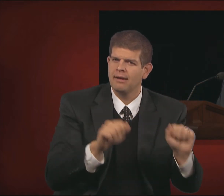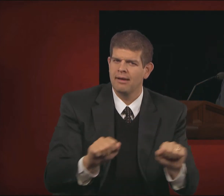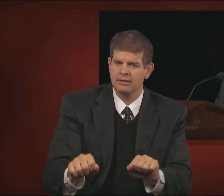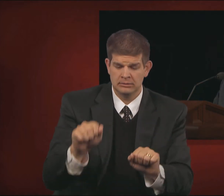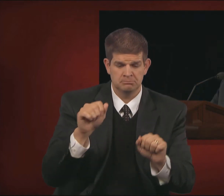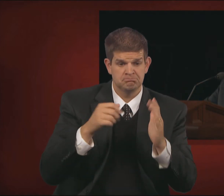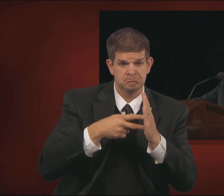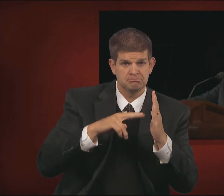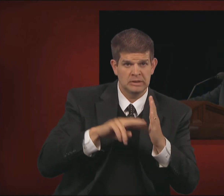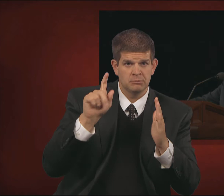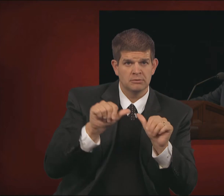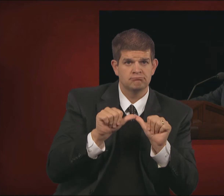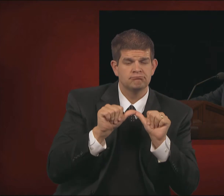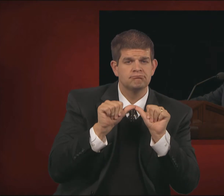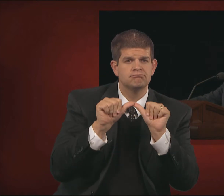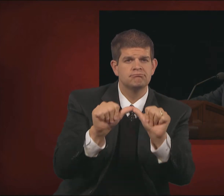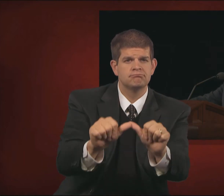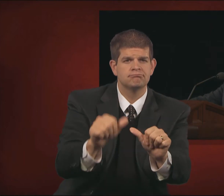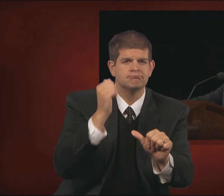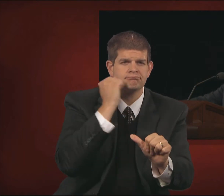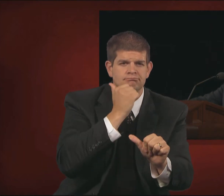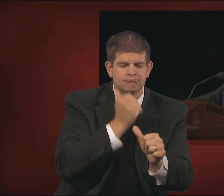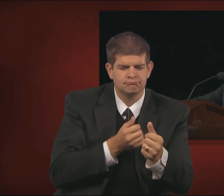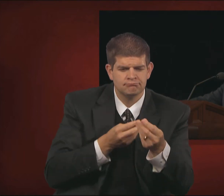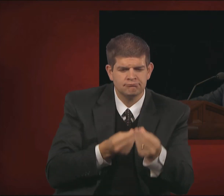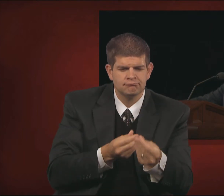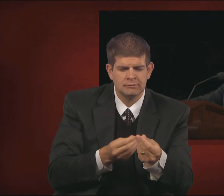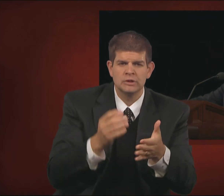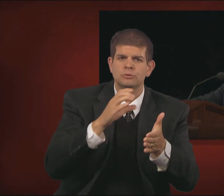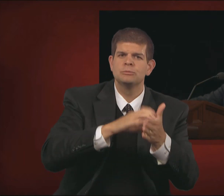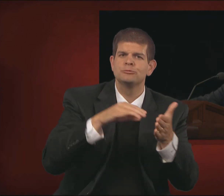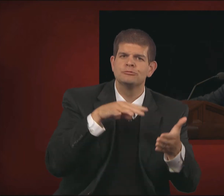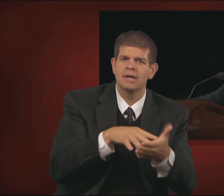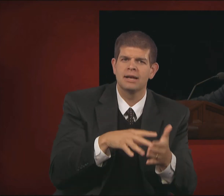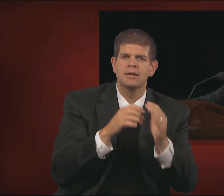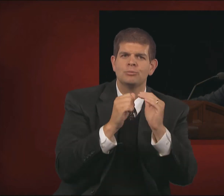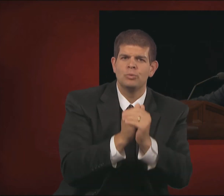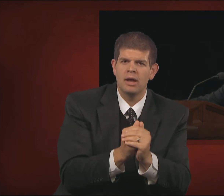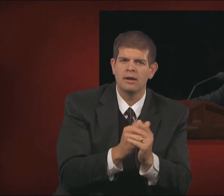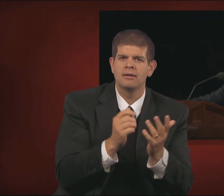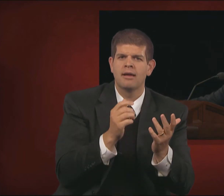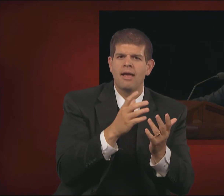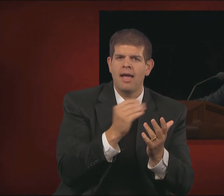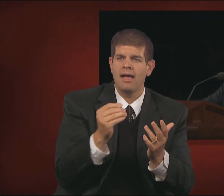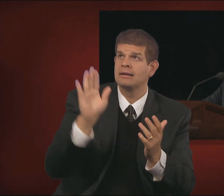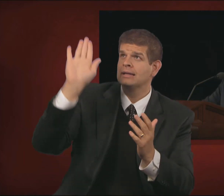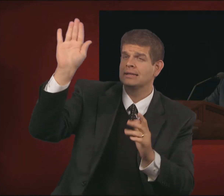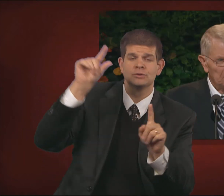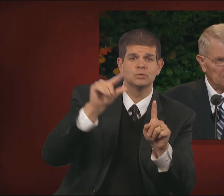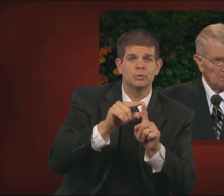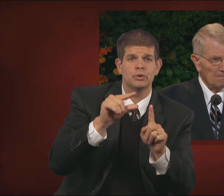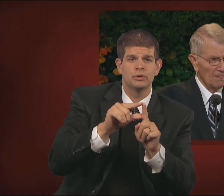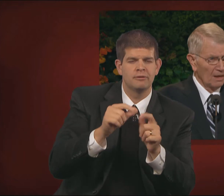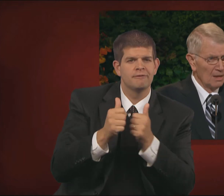constant nourishment through continued scripture study, prayer, and the application of His word.